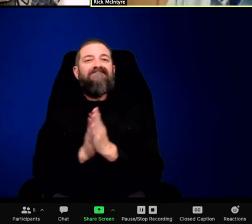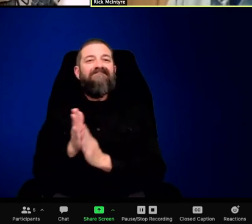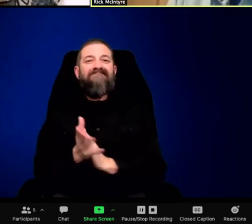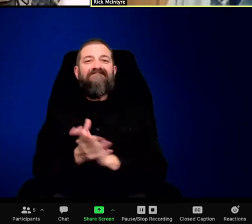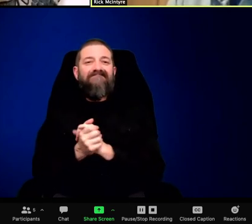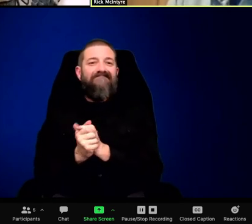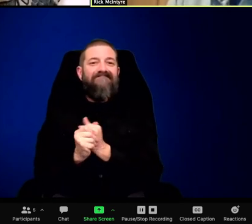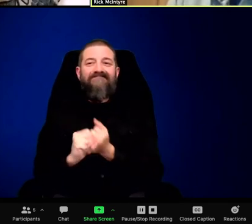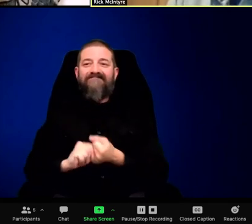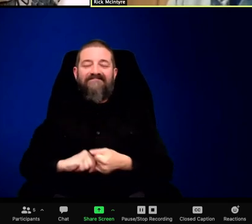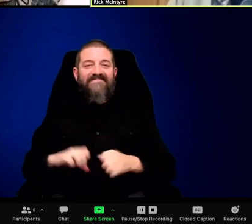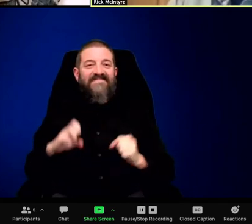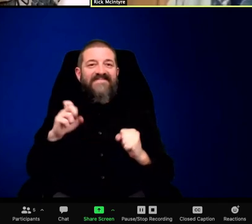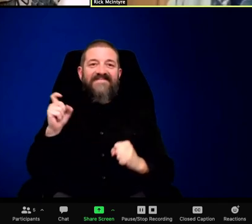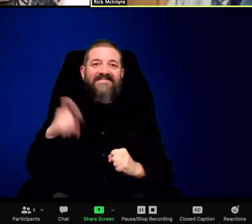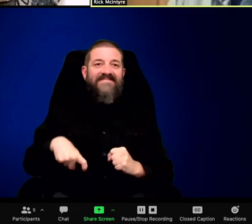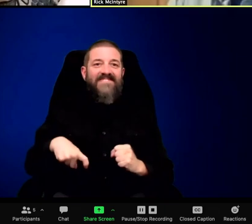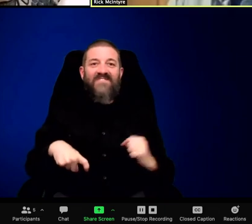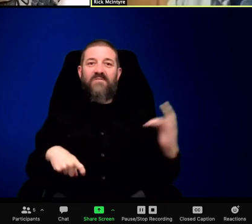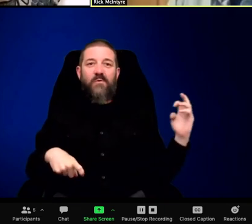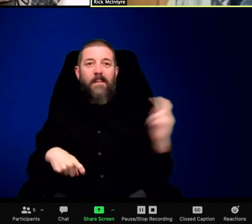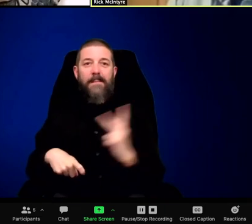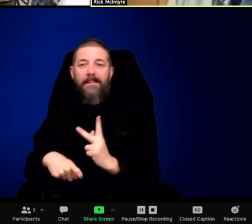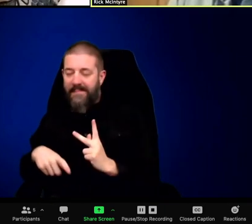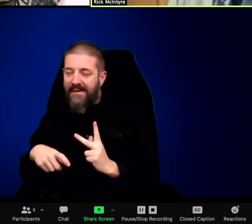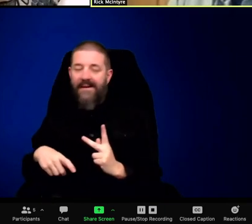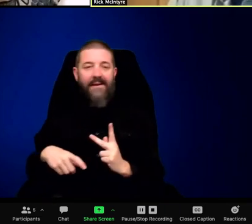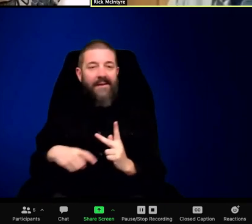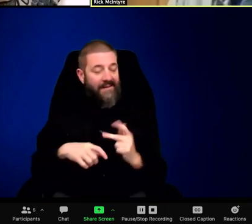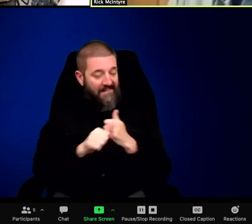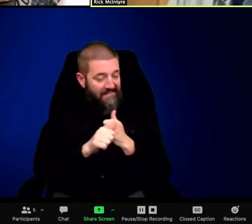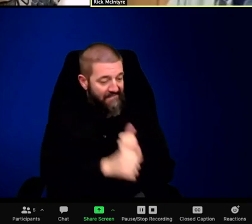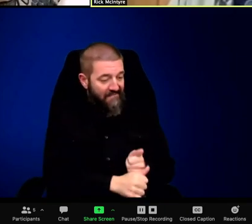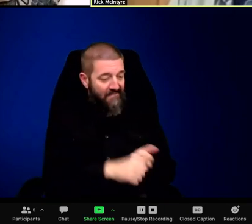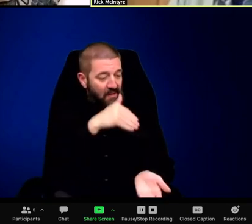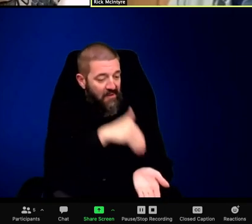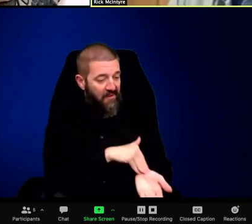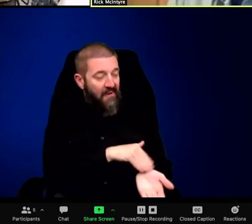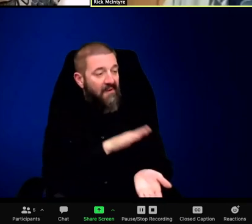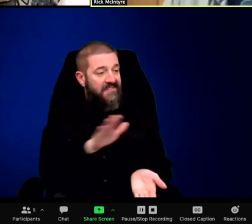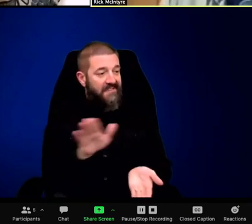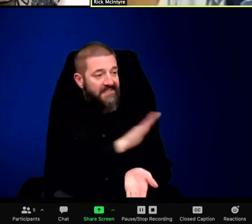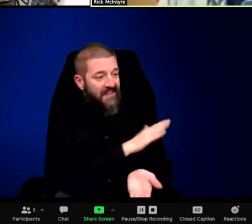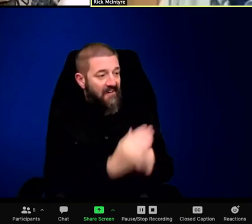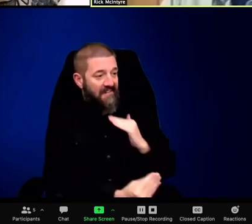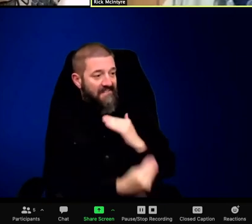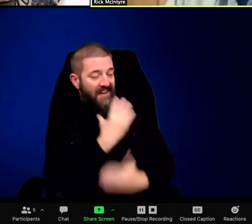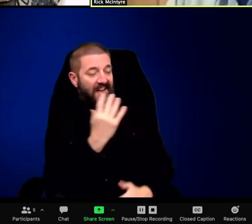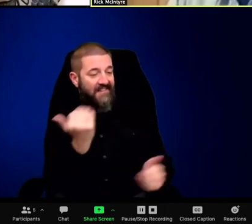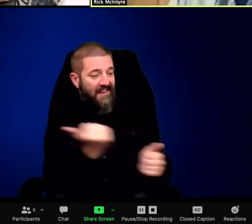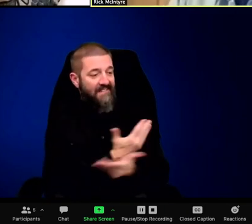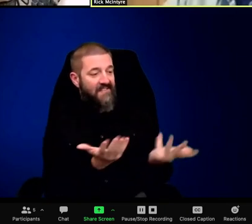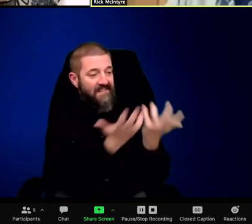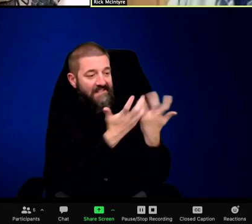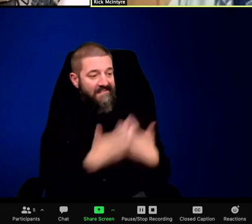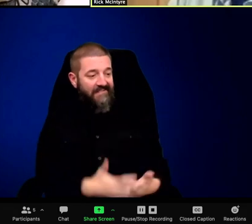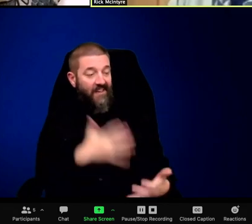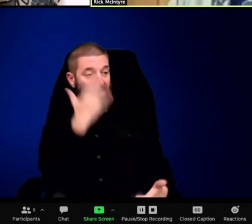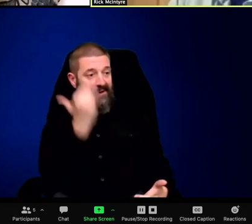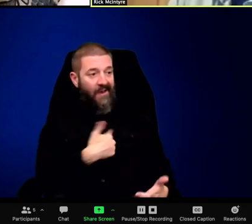exactly the same things that I would see when I was away, except for one thing. When I looked out there,